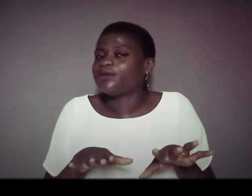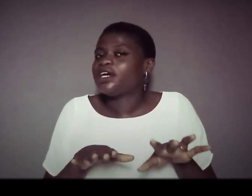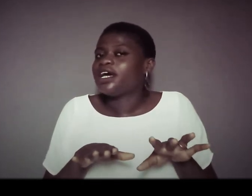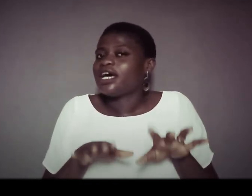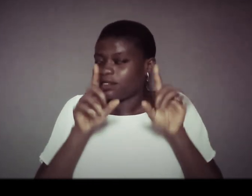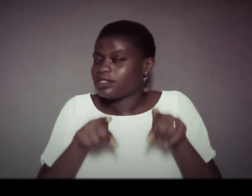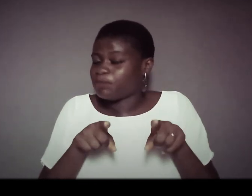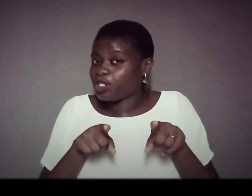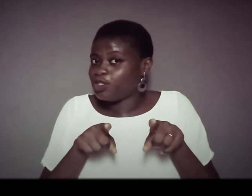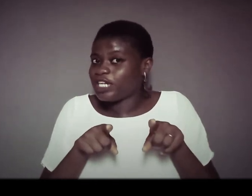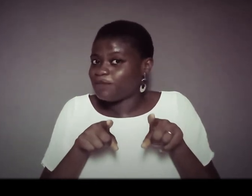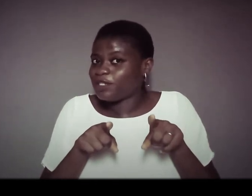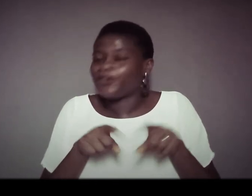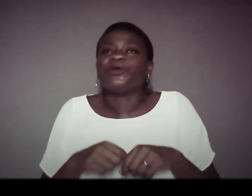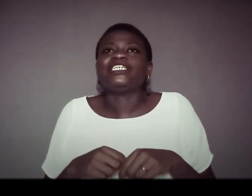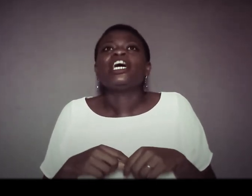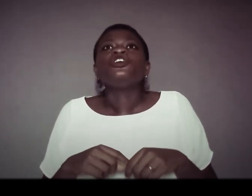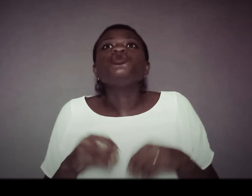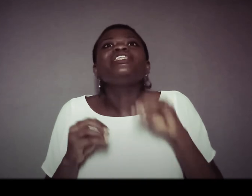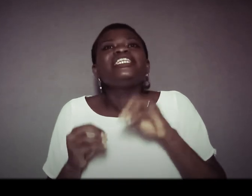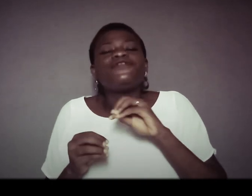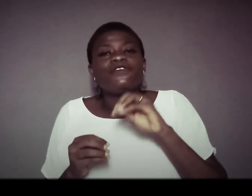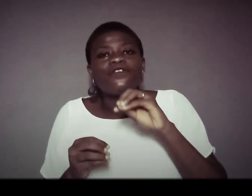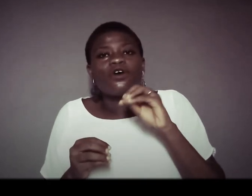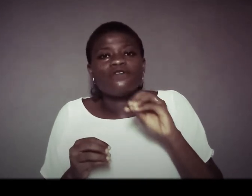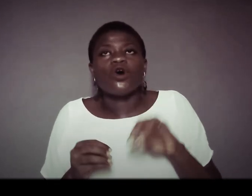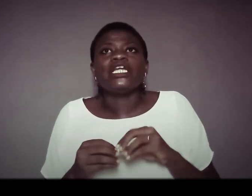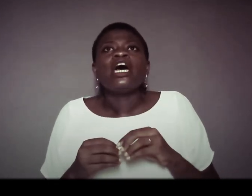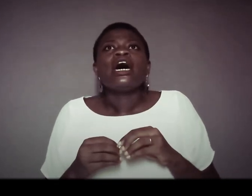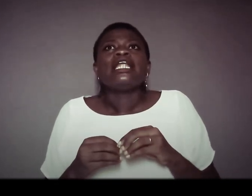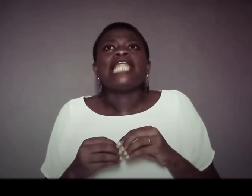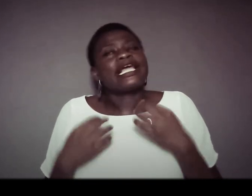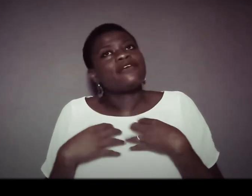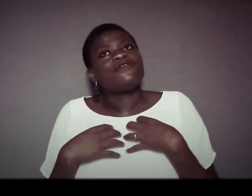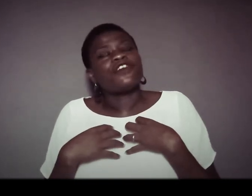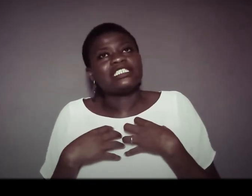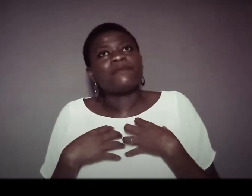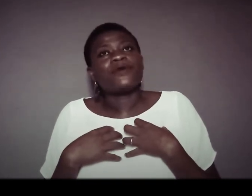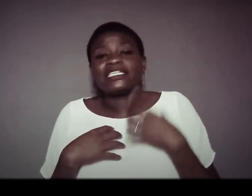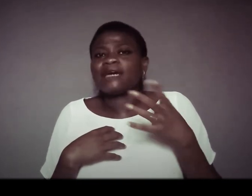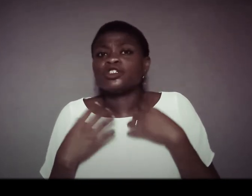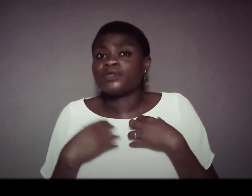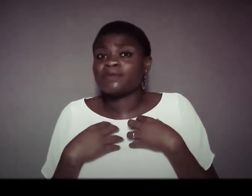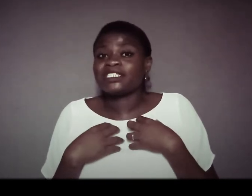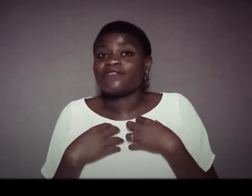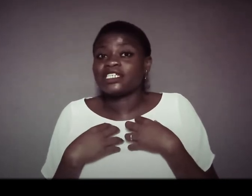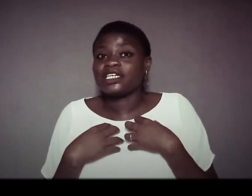i'm talking to you that is planning for your wedding you need the favor of god like for example i said i'm going to be myself as a